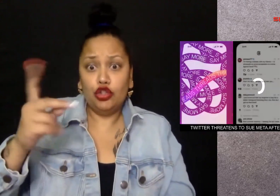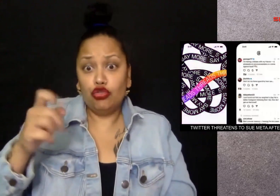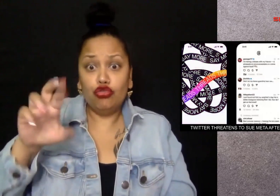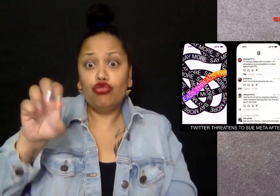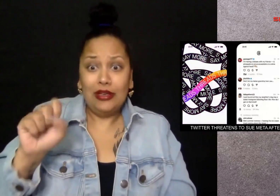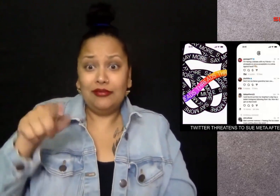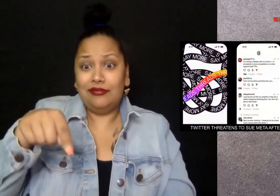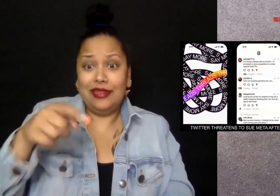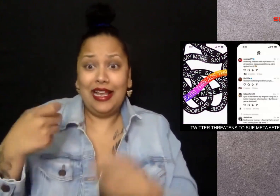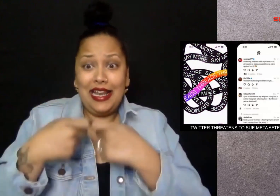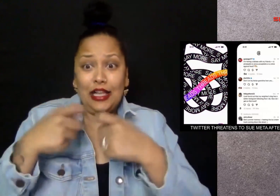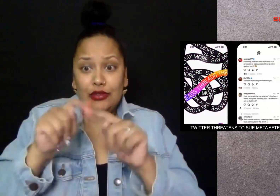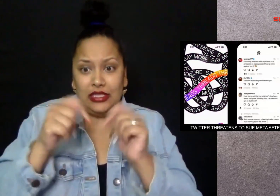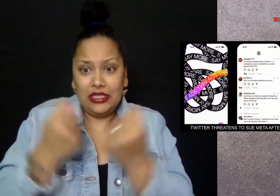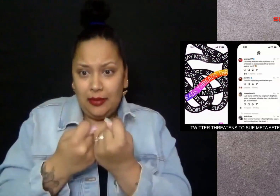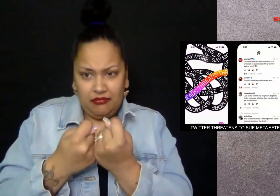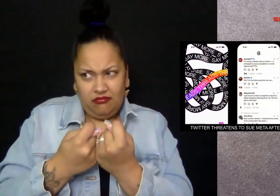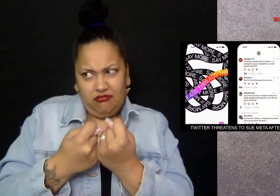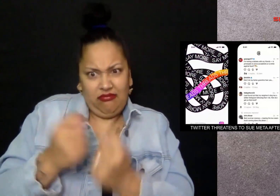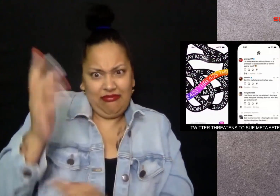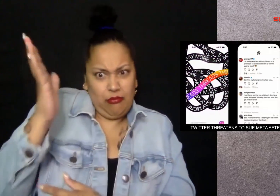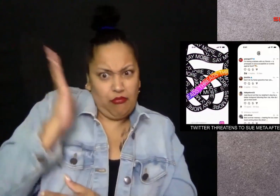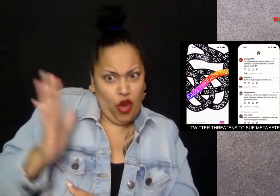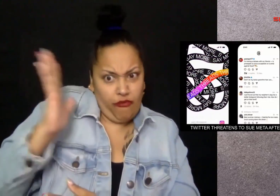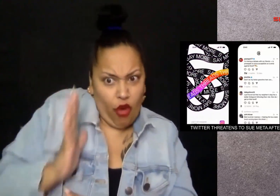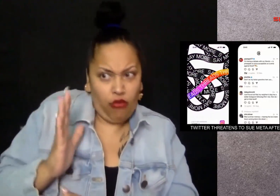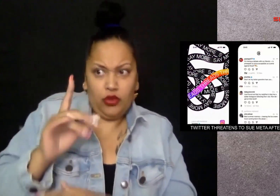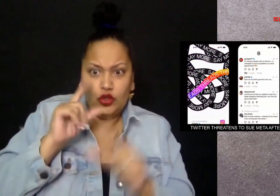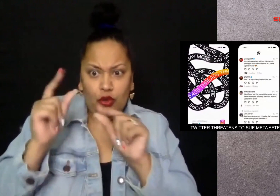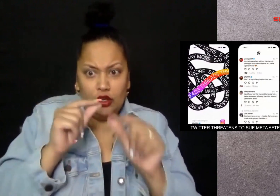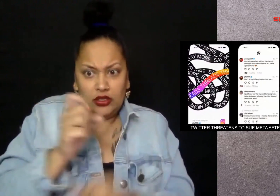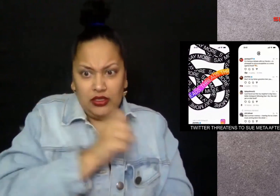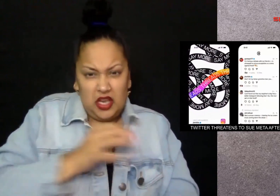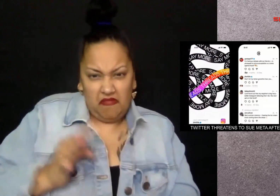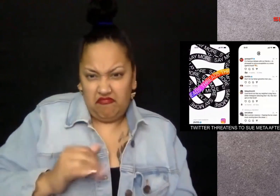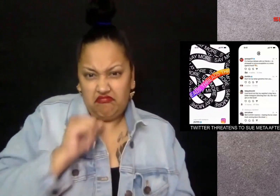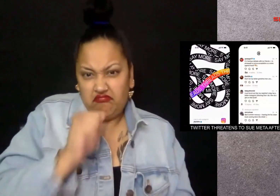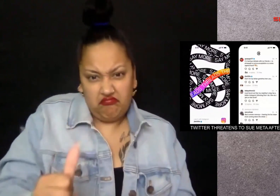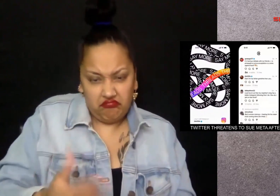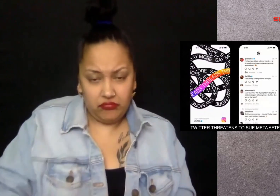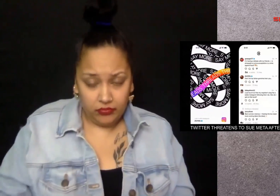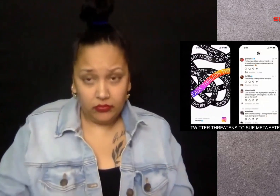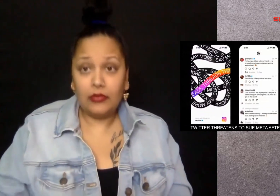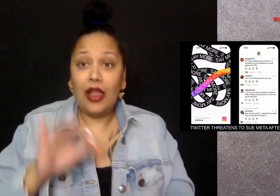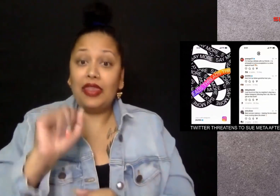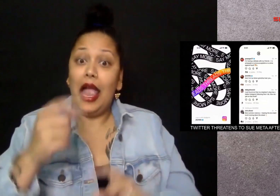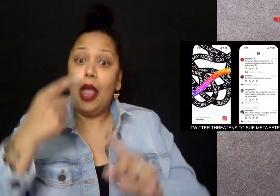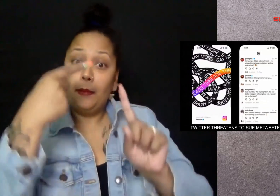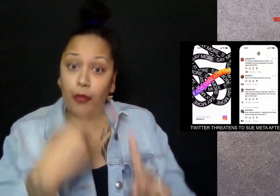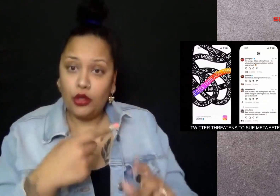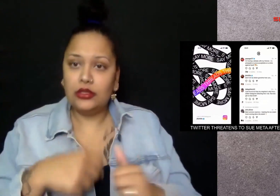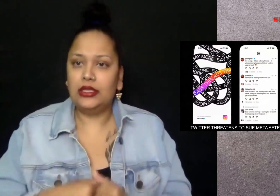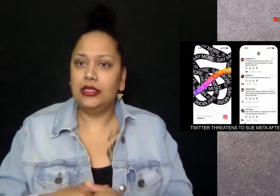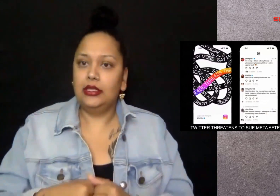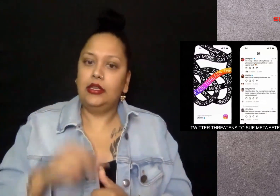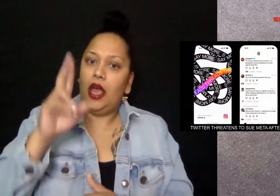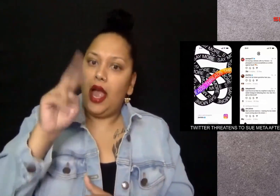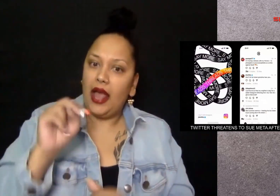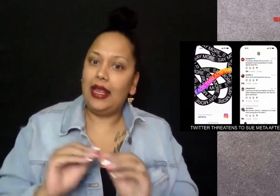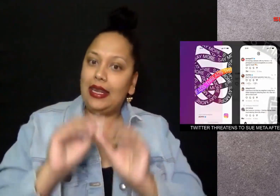former Twitter employee at this point it's unclear whether